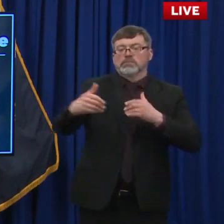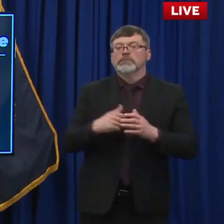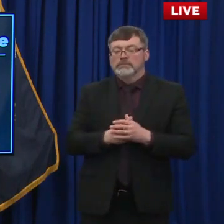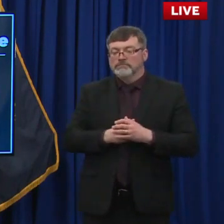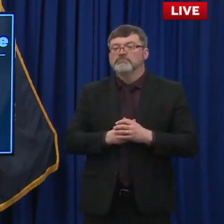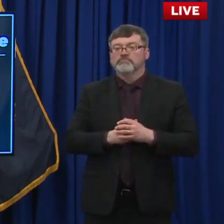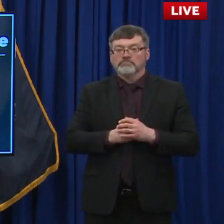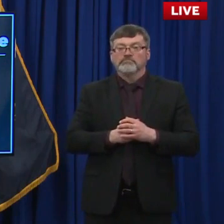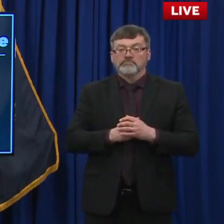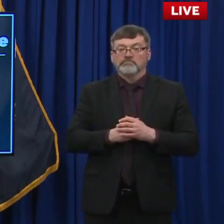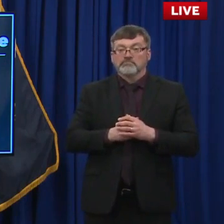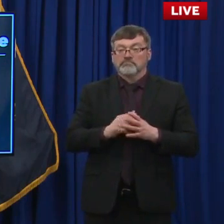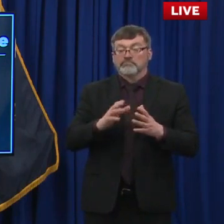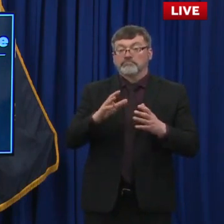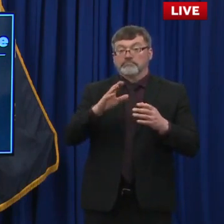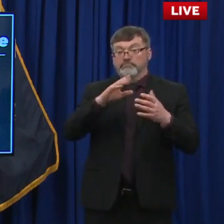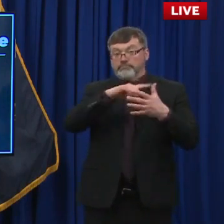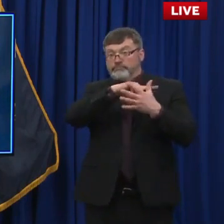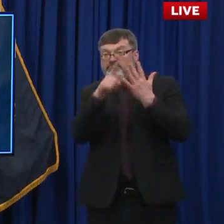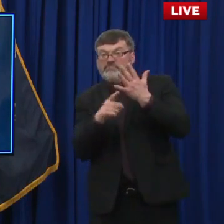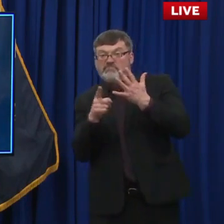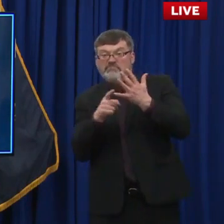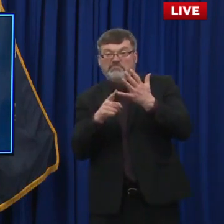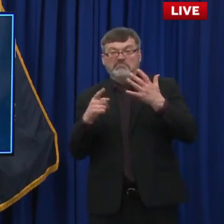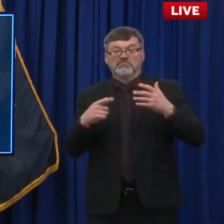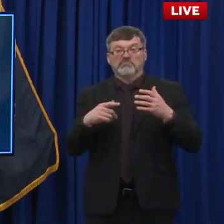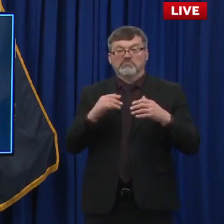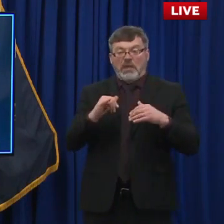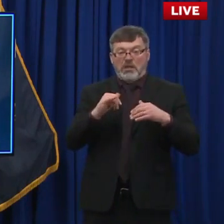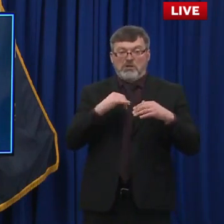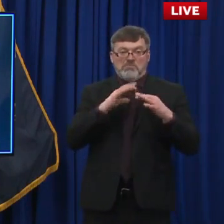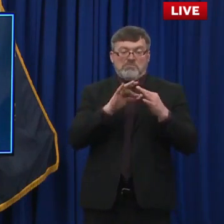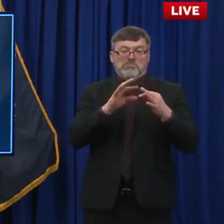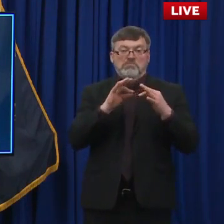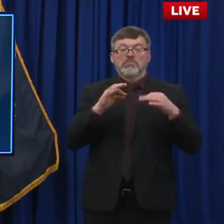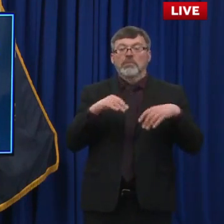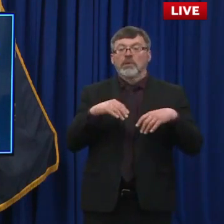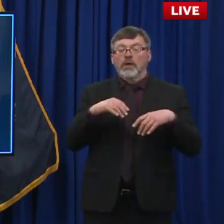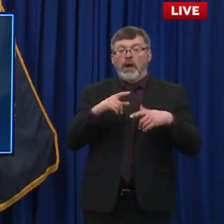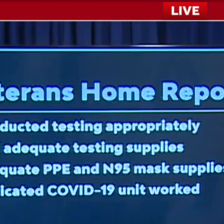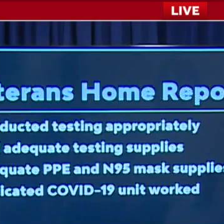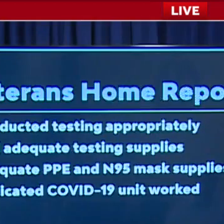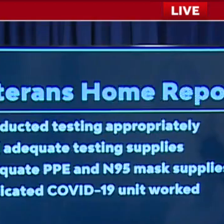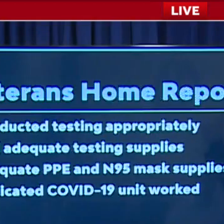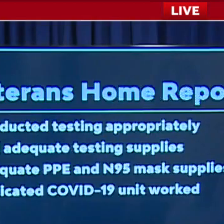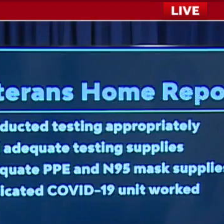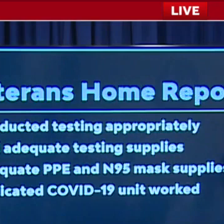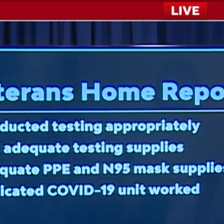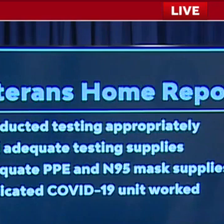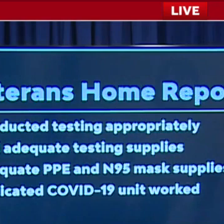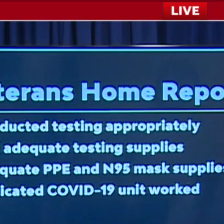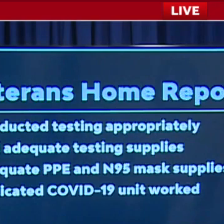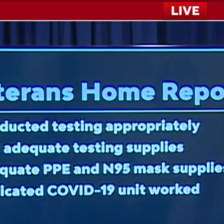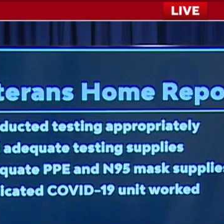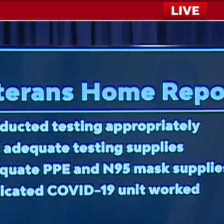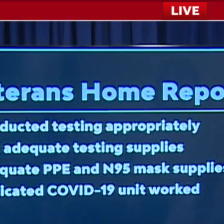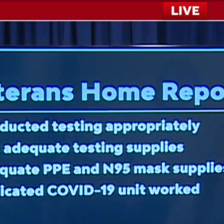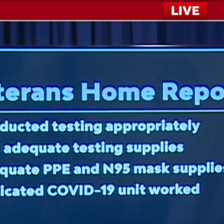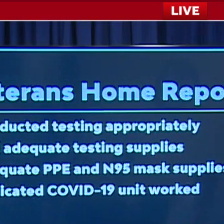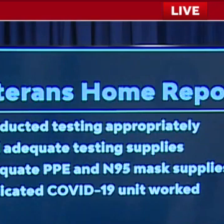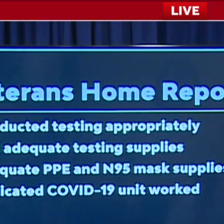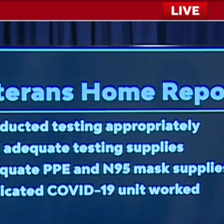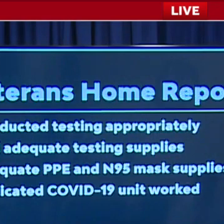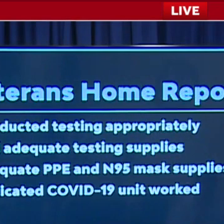weeks ago, uh, just to jump and then we'll open up for the public health update with Dr. Chan. Um, I did call on Department of Health and Human